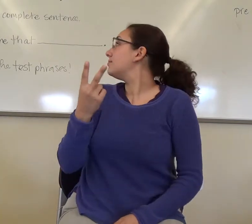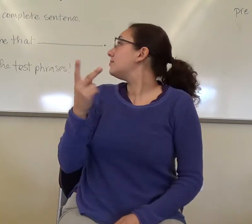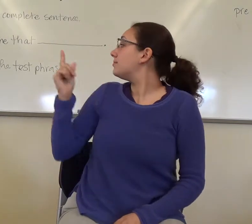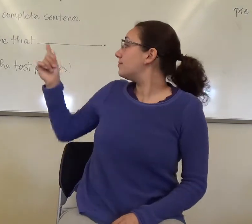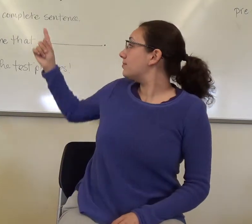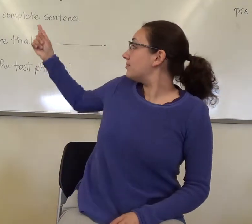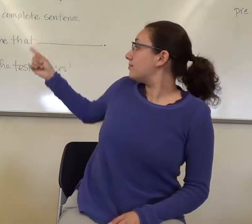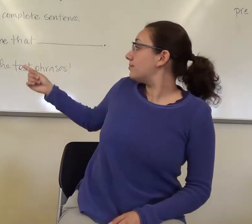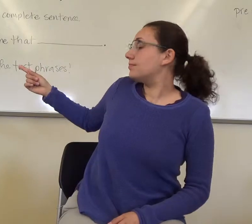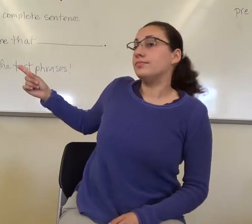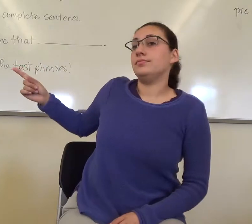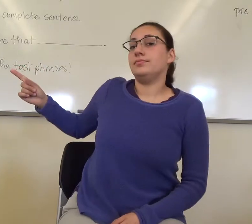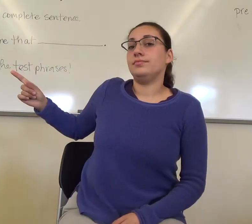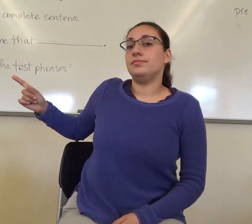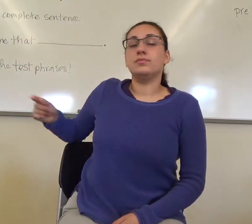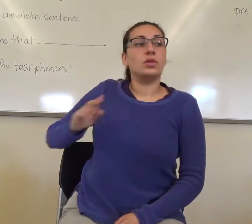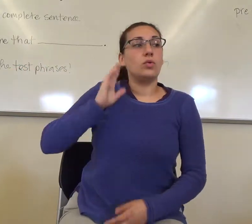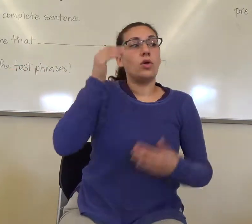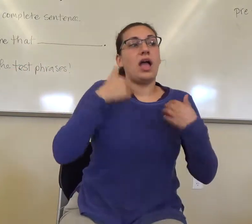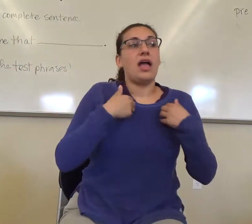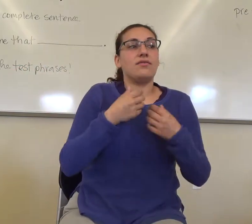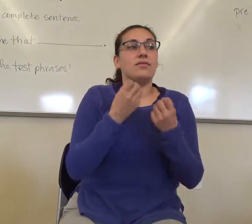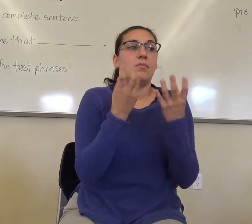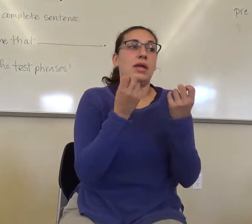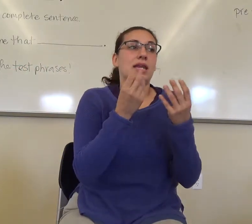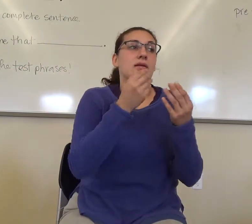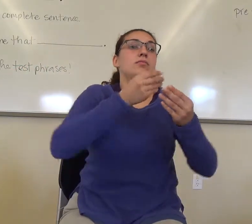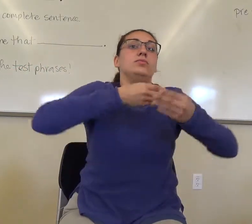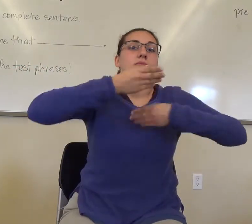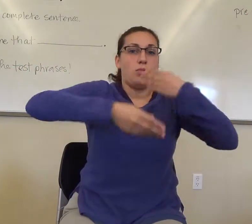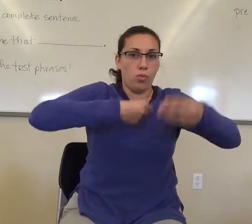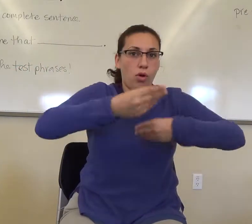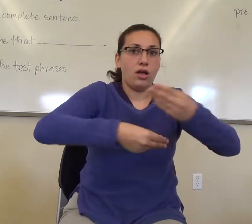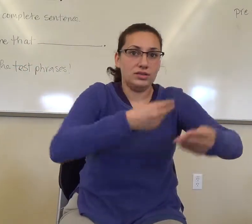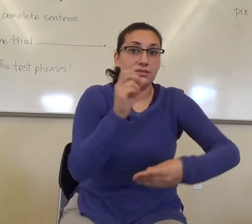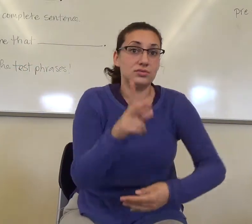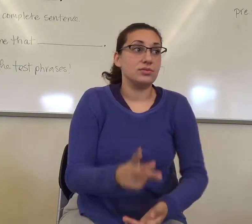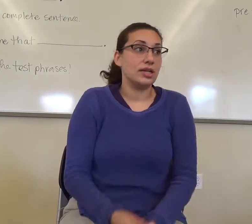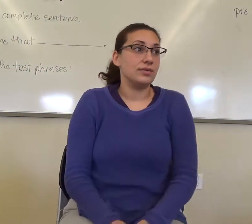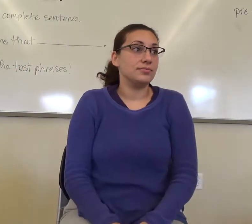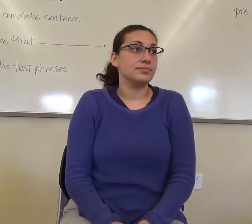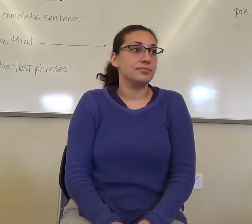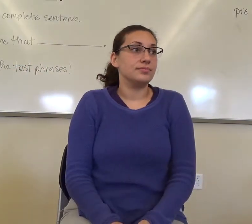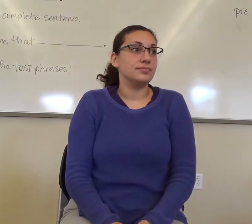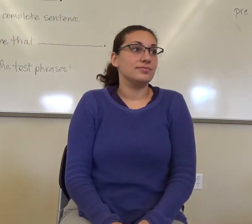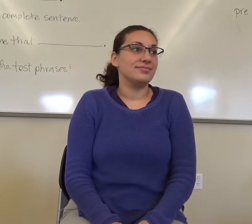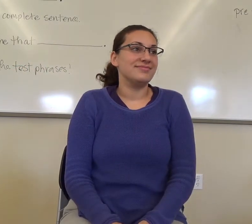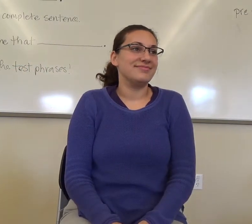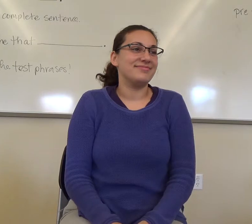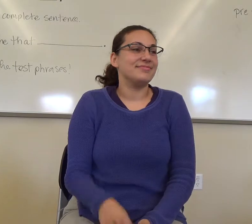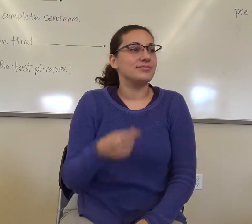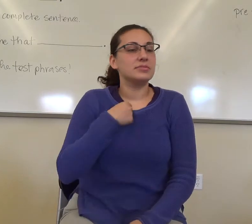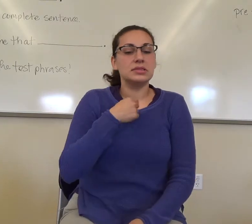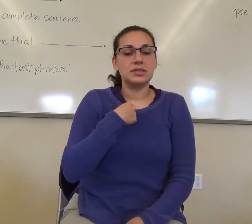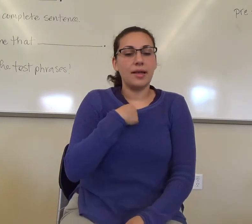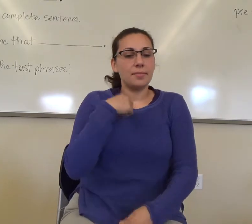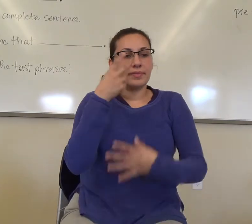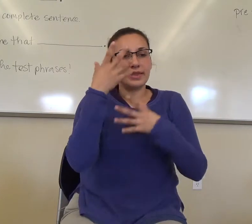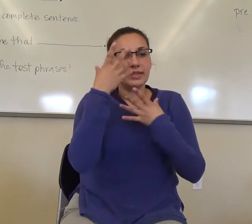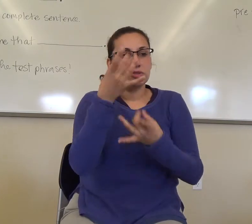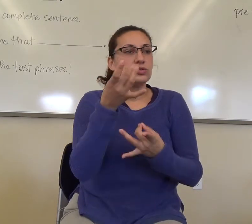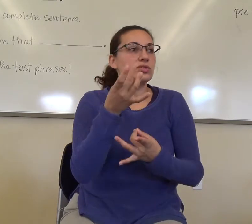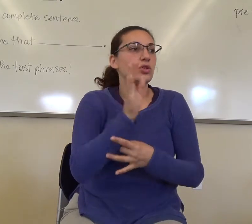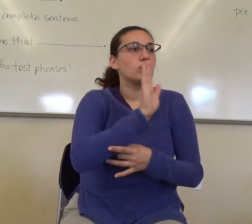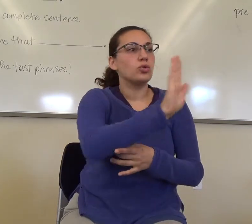strategy that's going to have a number of steps. Okay. So, that's why I'm so interested in